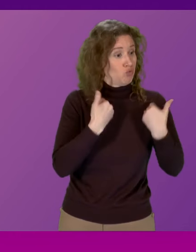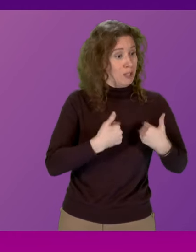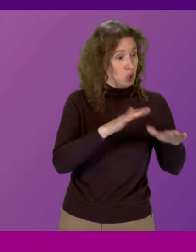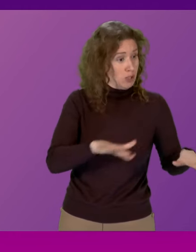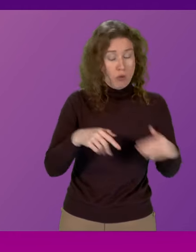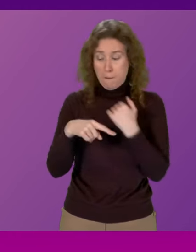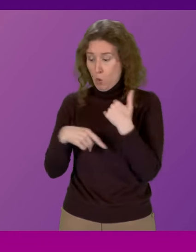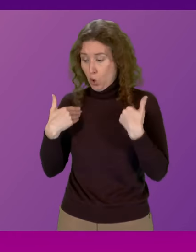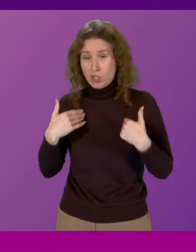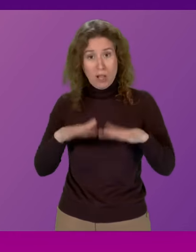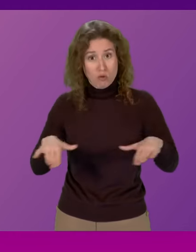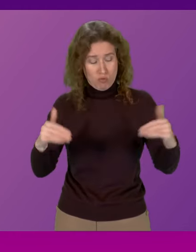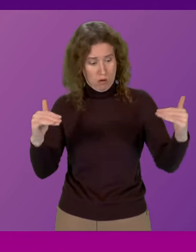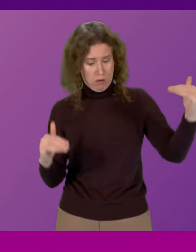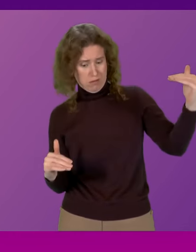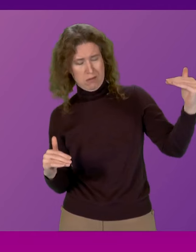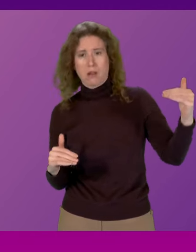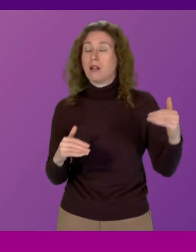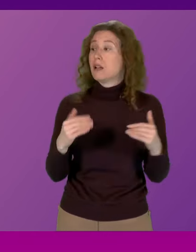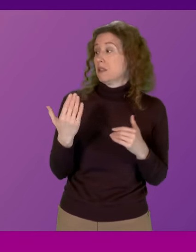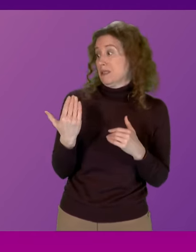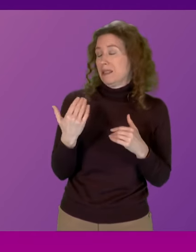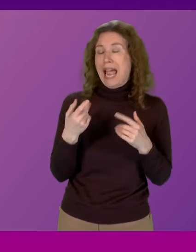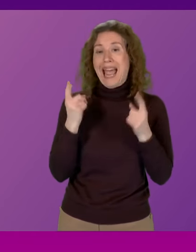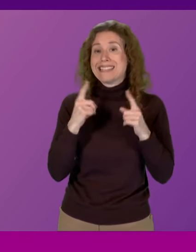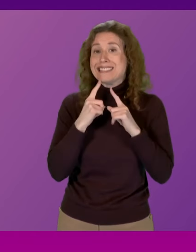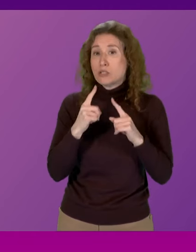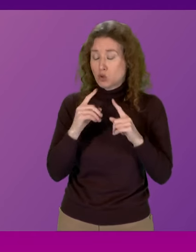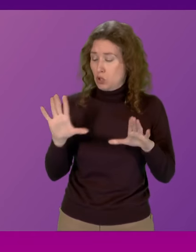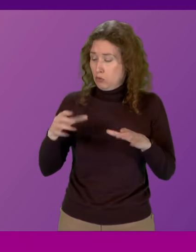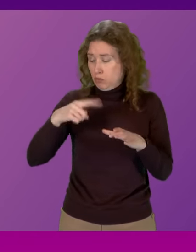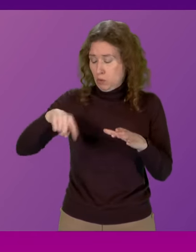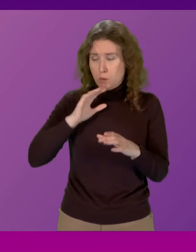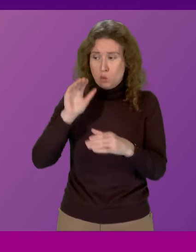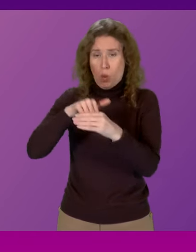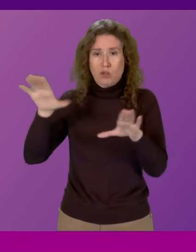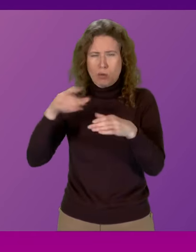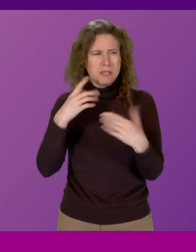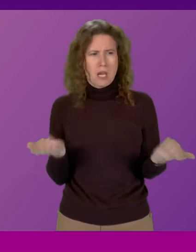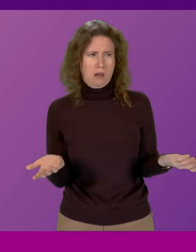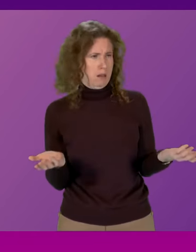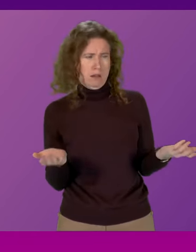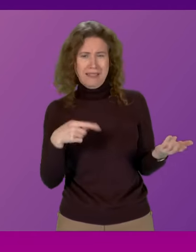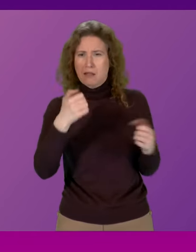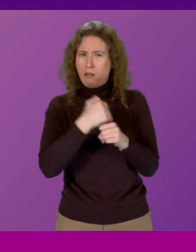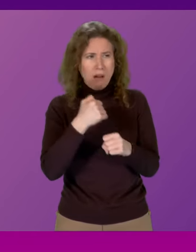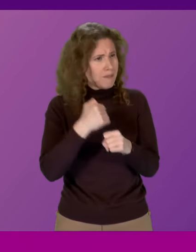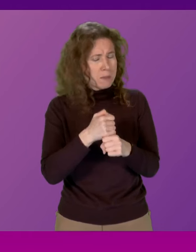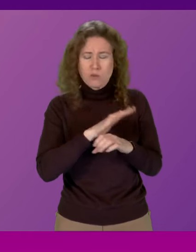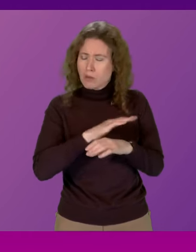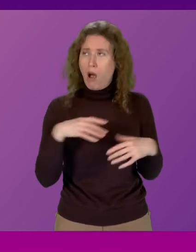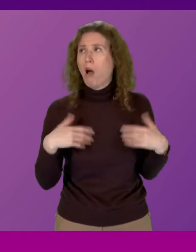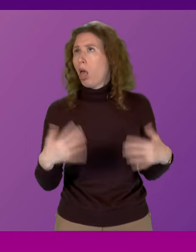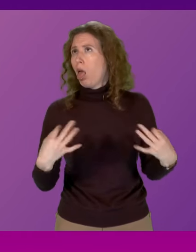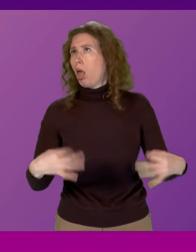has grown yesterday head teachers were the latest group to join a chorus of experts to say this Government's inaction on reform is hurting the poorest